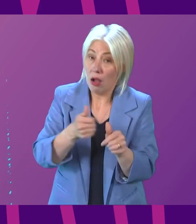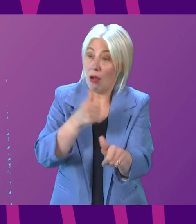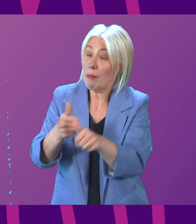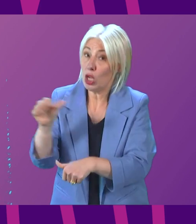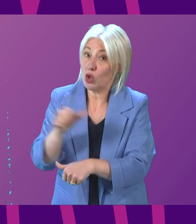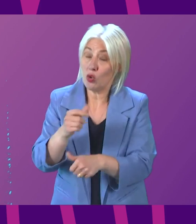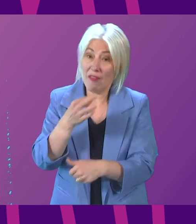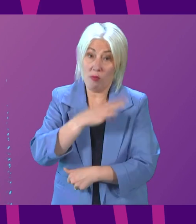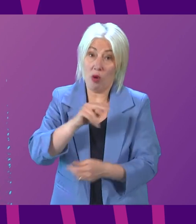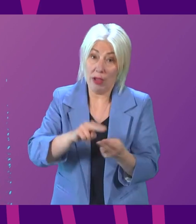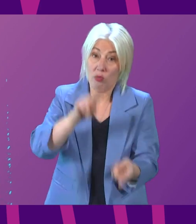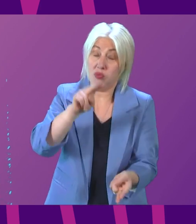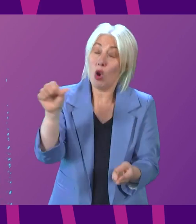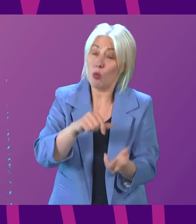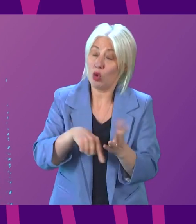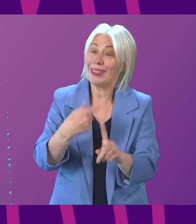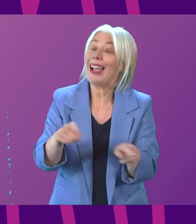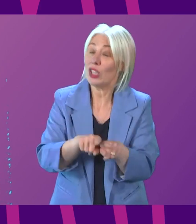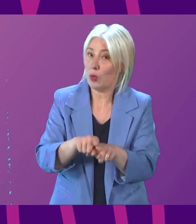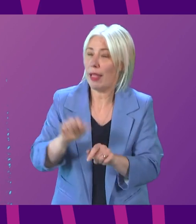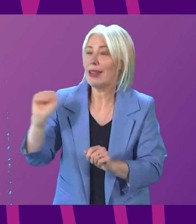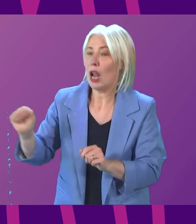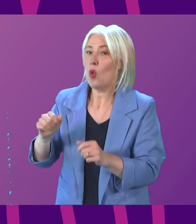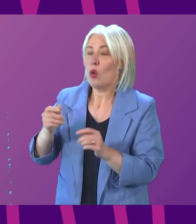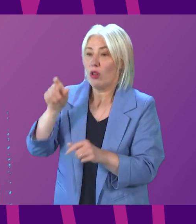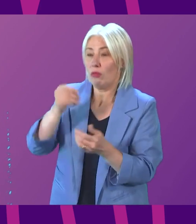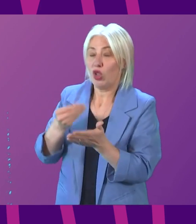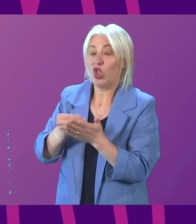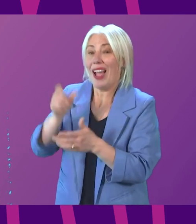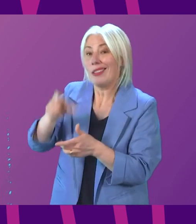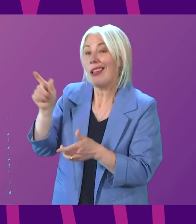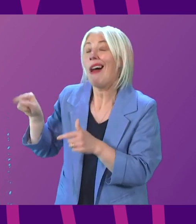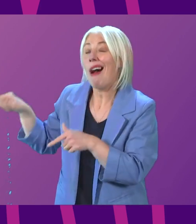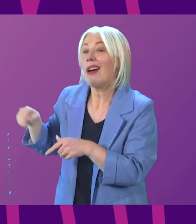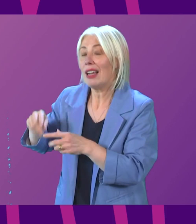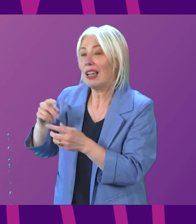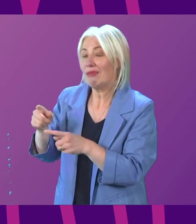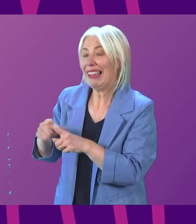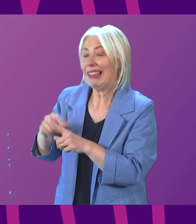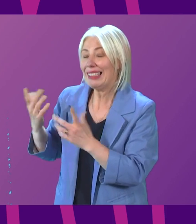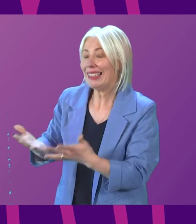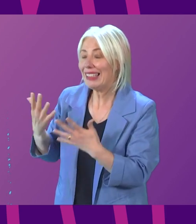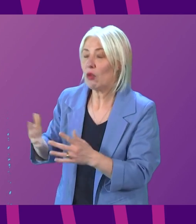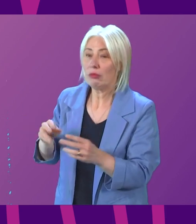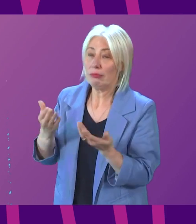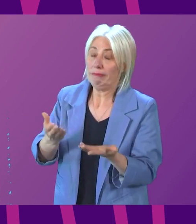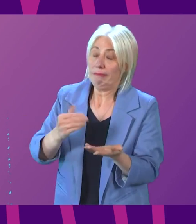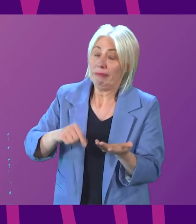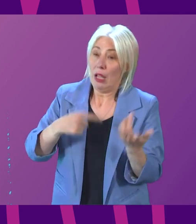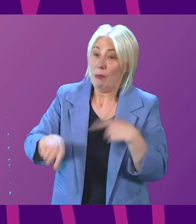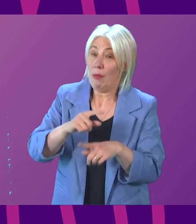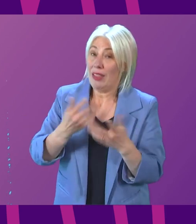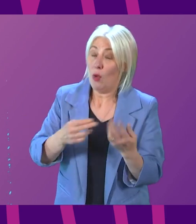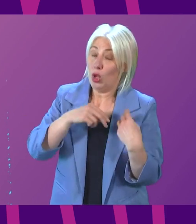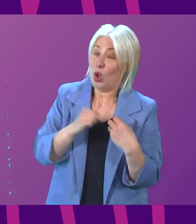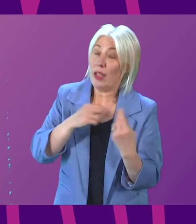The Chancellor's failure to implement this fairly now means that Scottish industry is carrying a disproportionate burden of funding what is a UK